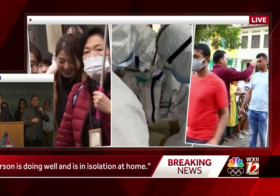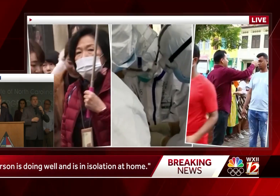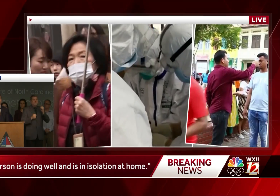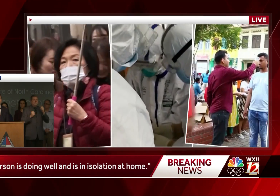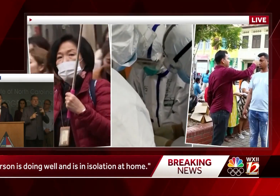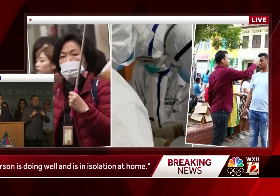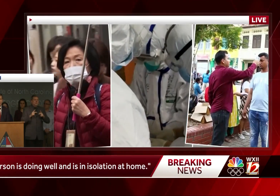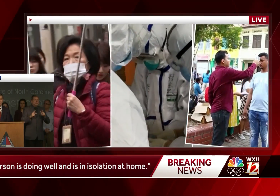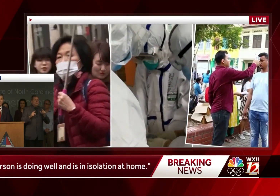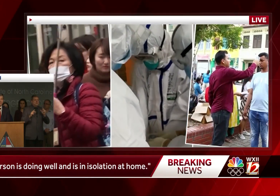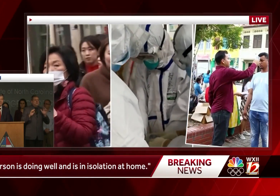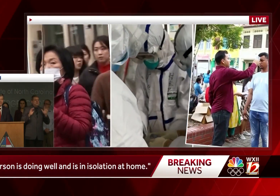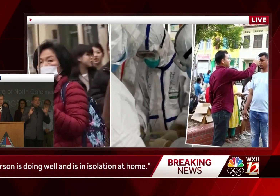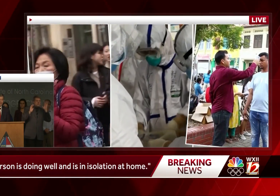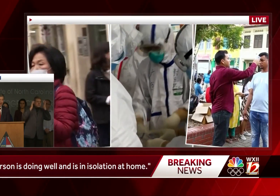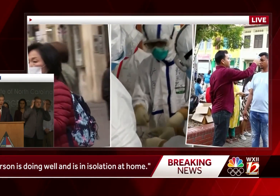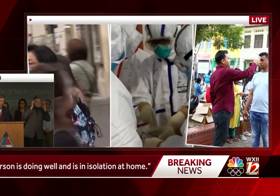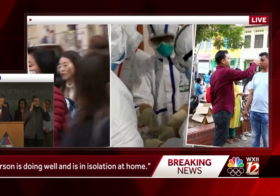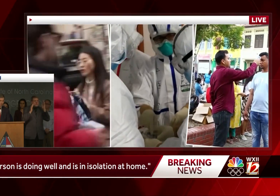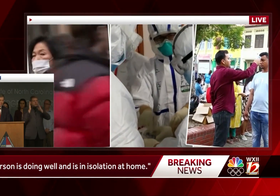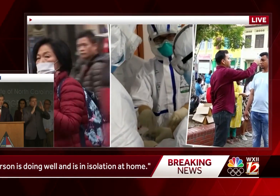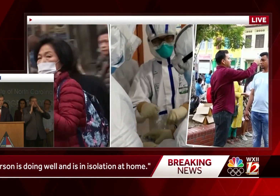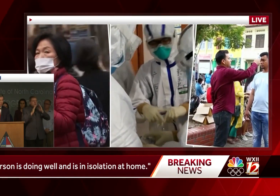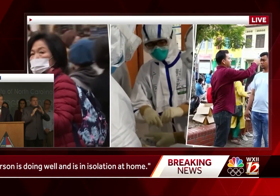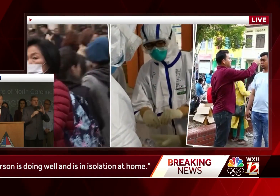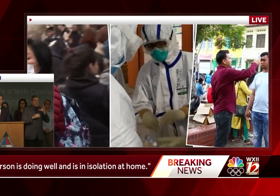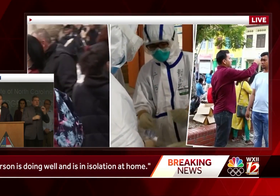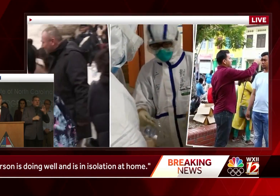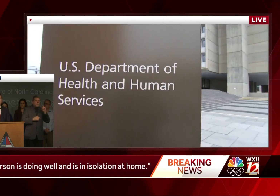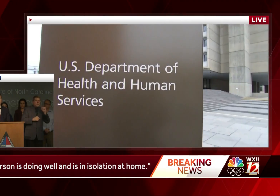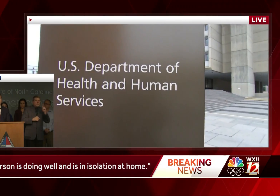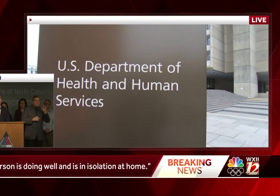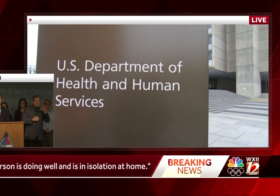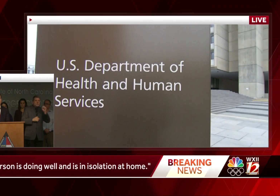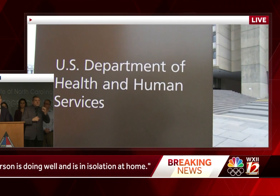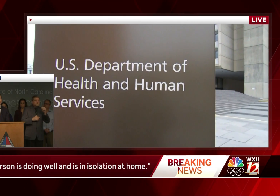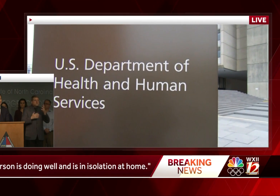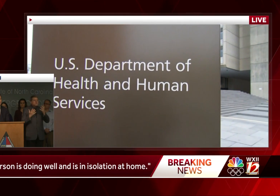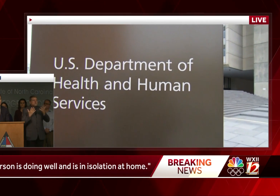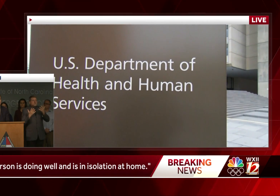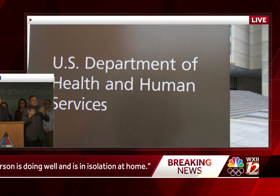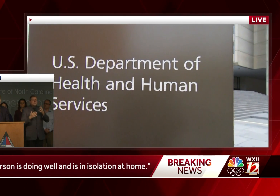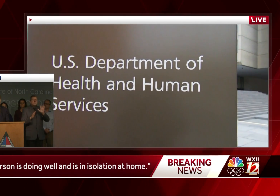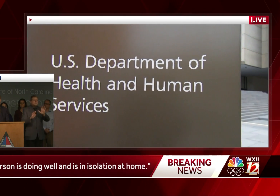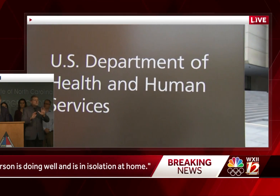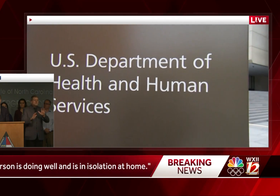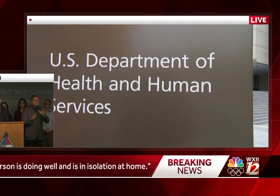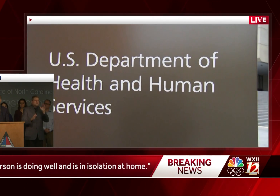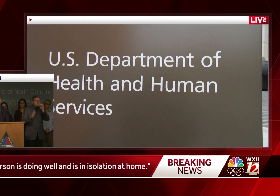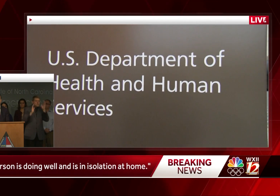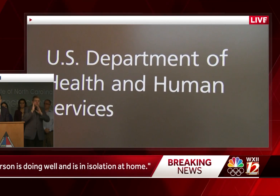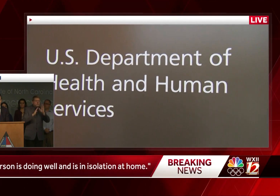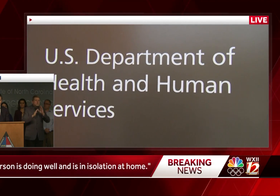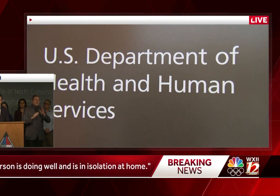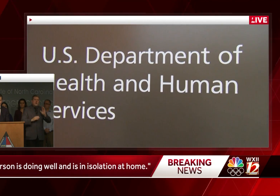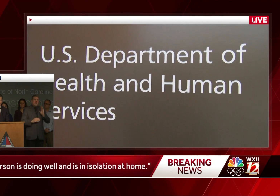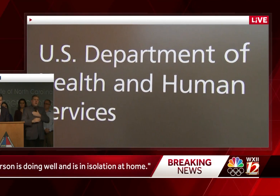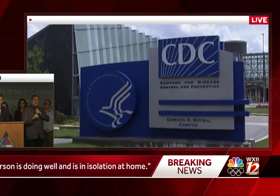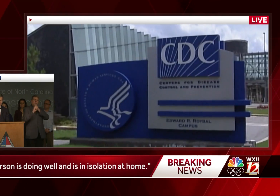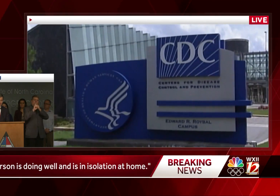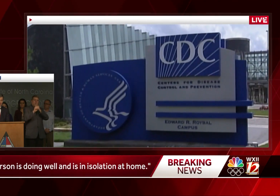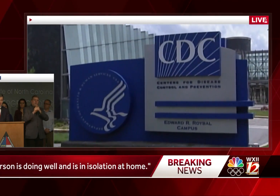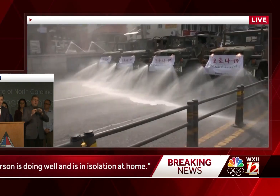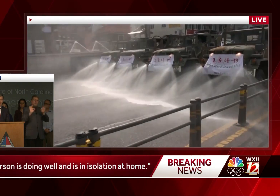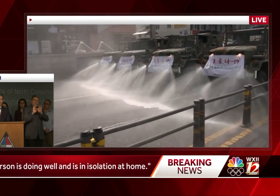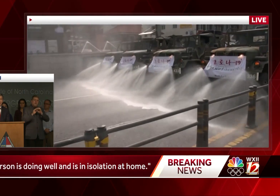is prepared. Our most important work is keeping people healthy and safe.